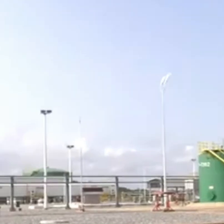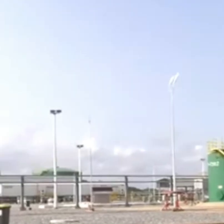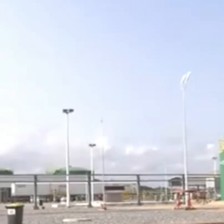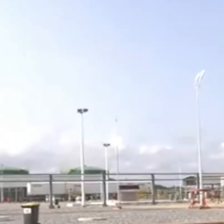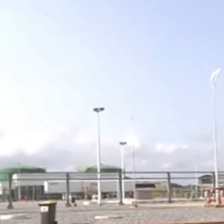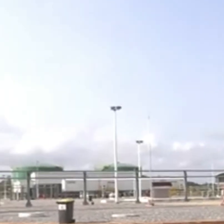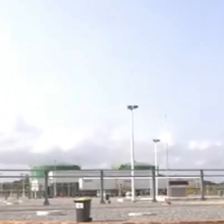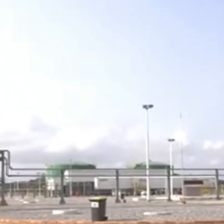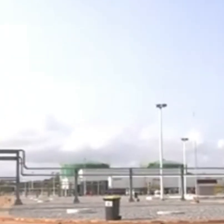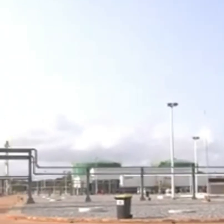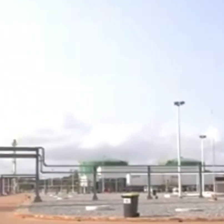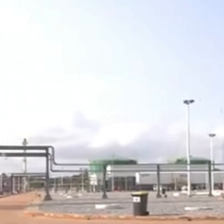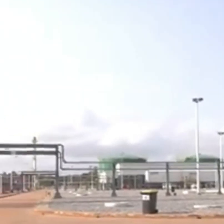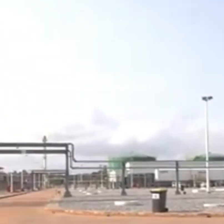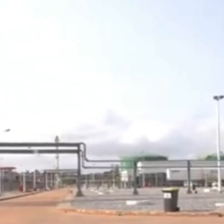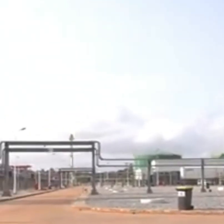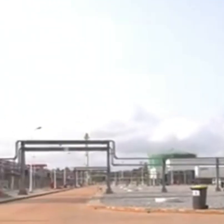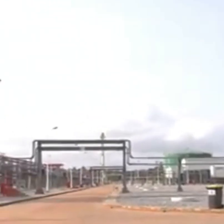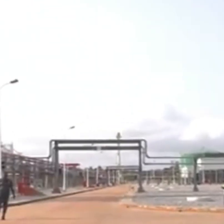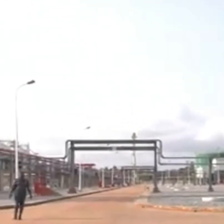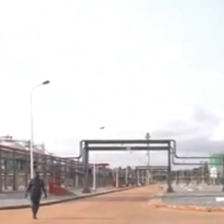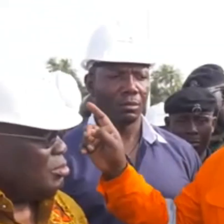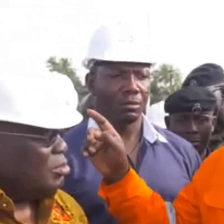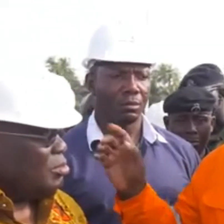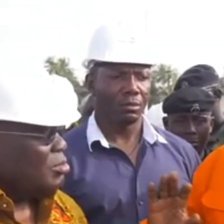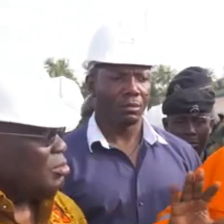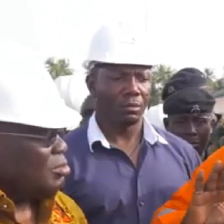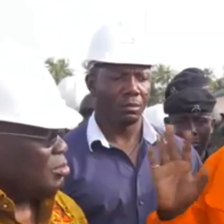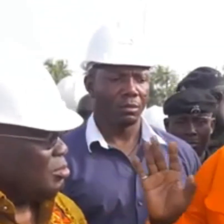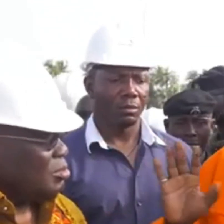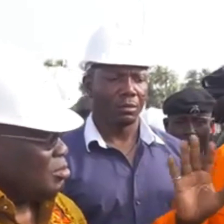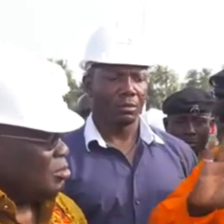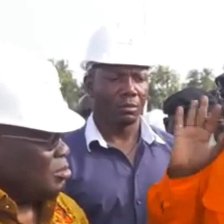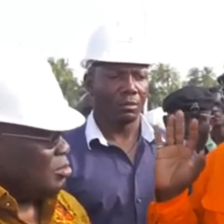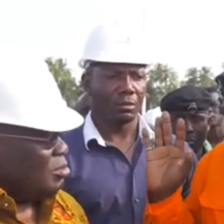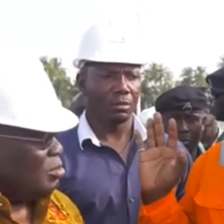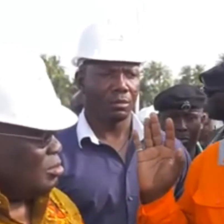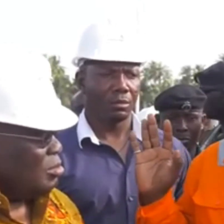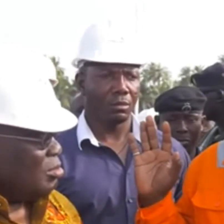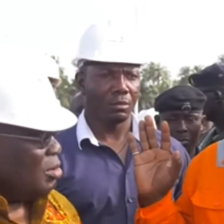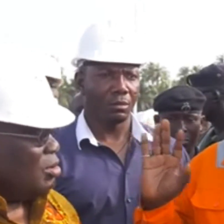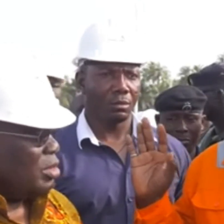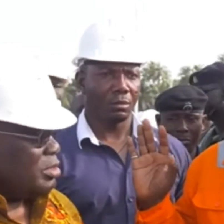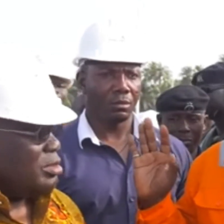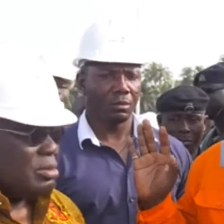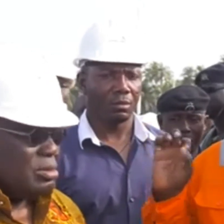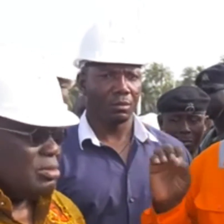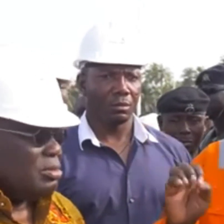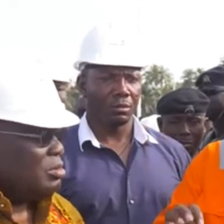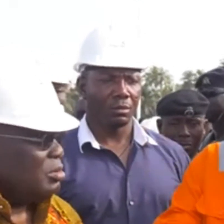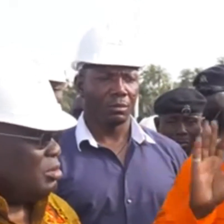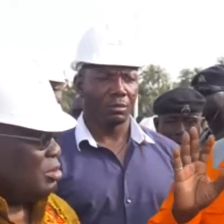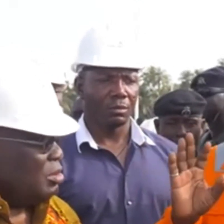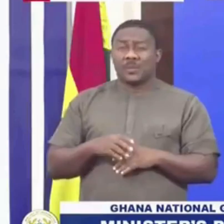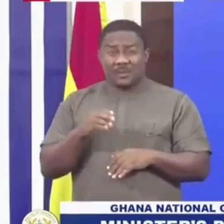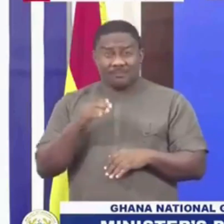injury, and that is a safety record to be proud of. Dr. Ben KD Asante, the CEO of Ghana Gas, put it